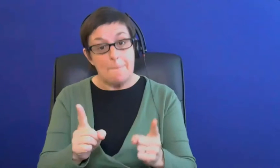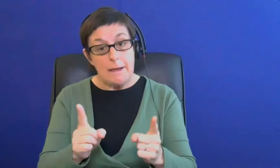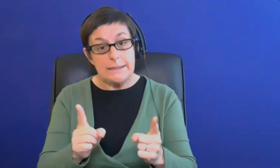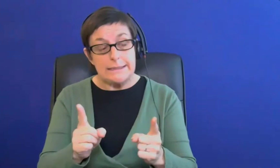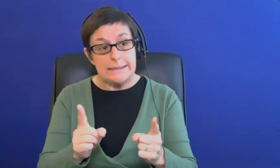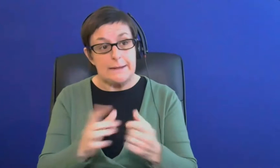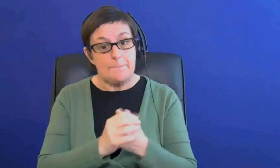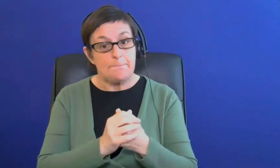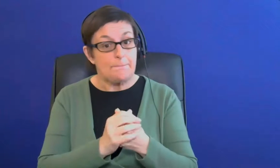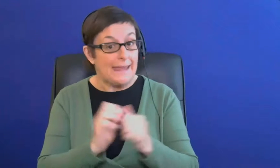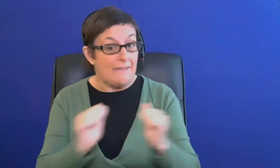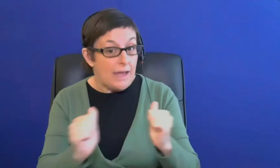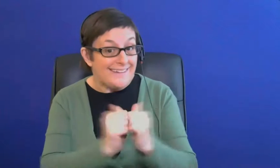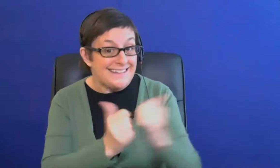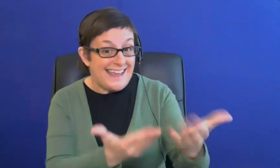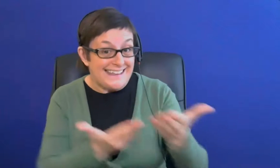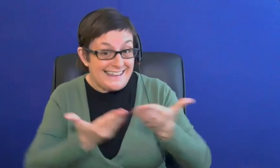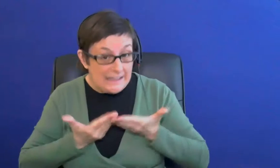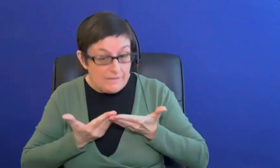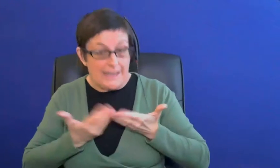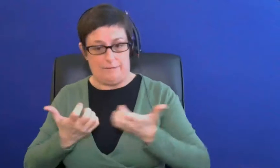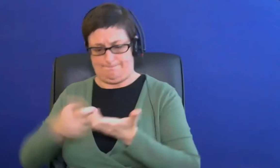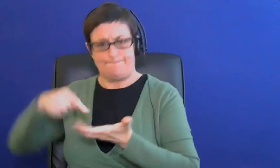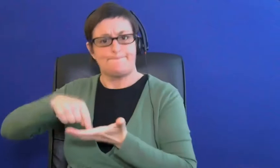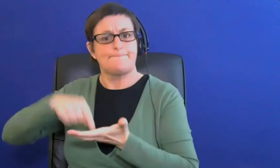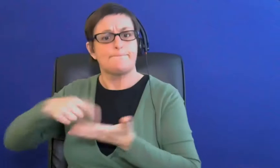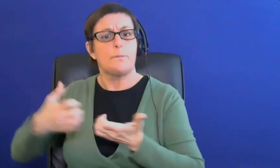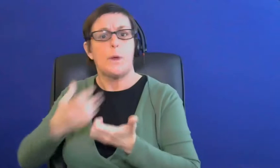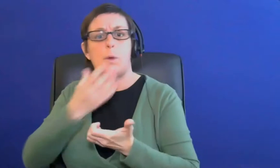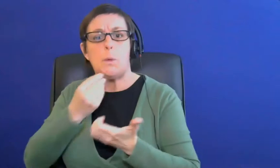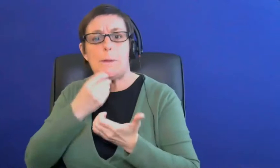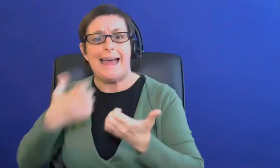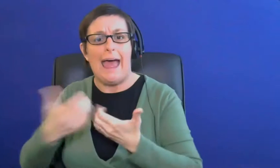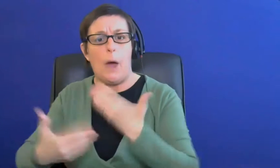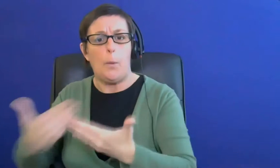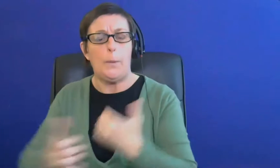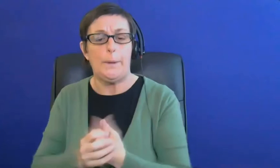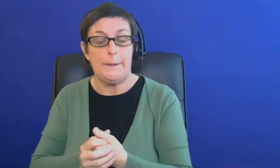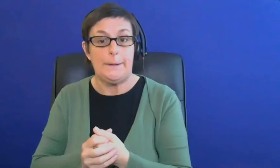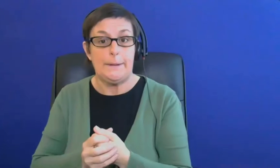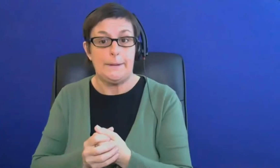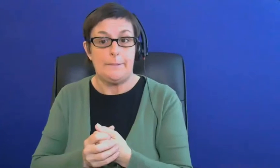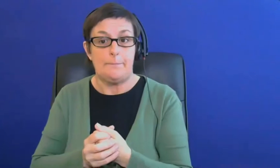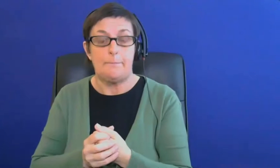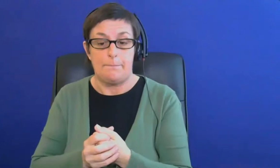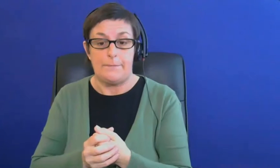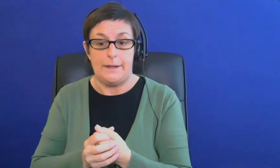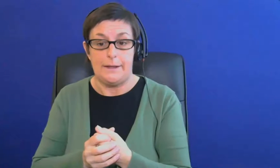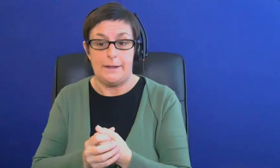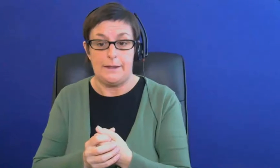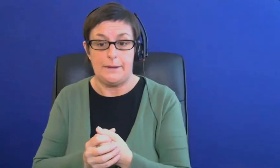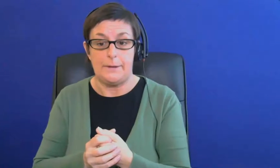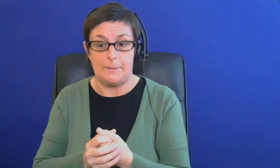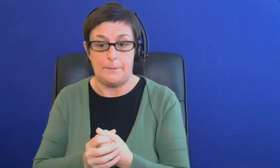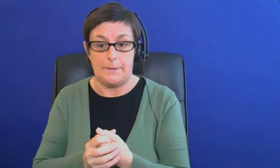the consent if it were given so what it allows um us to do um and i'll talk through the three types of